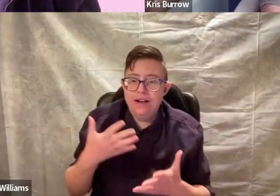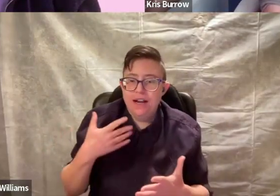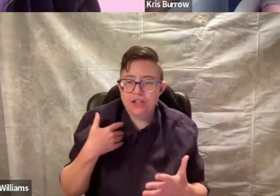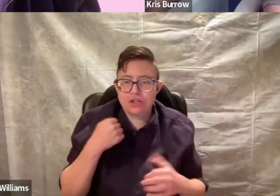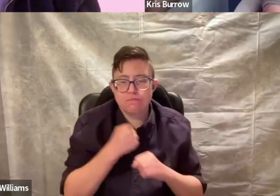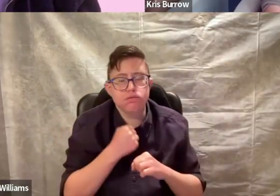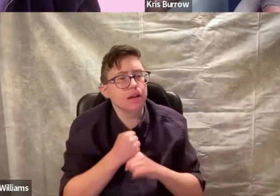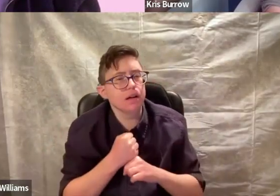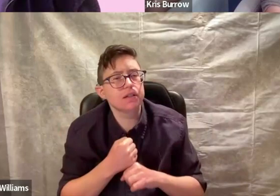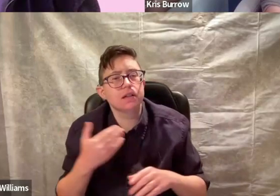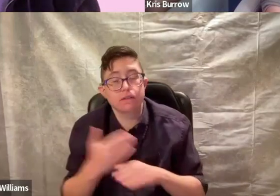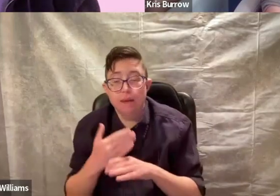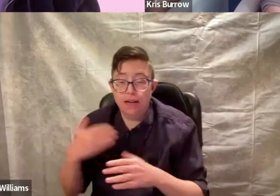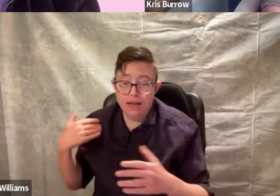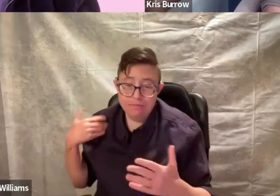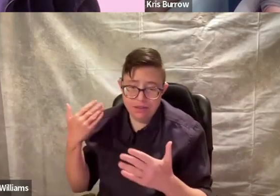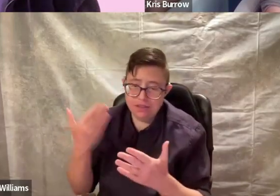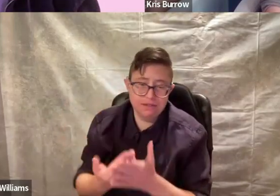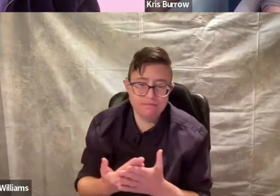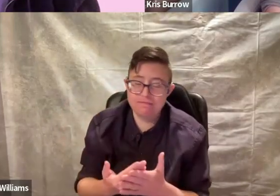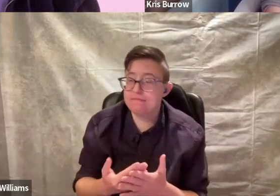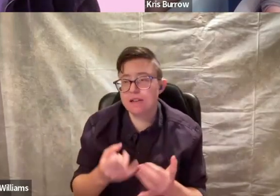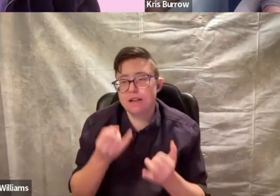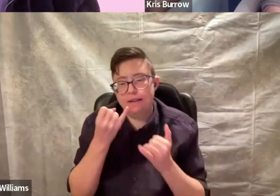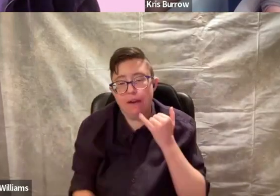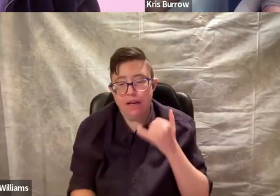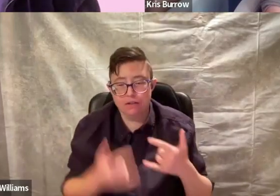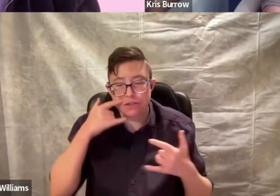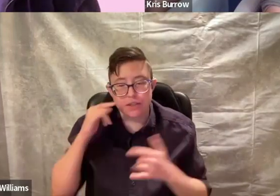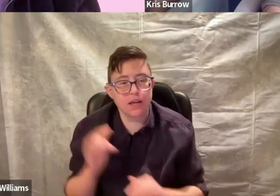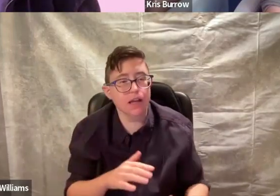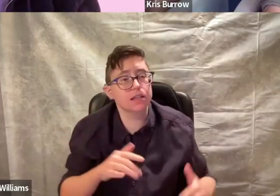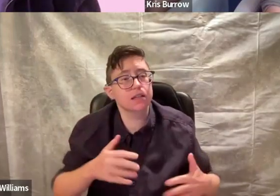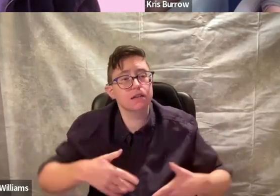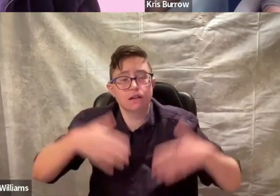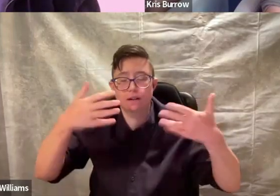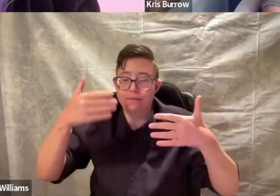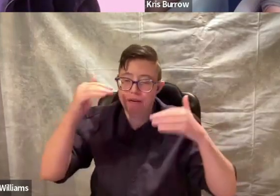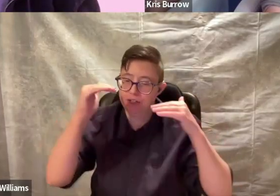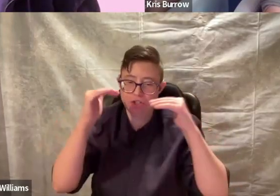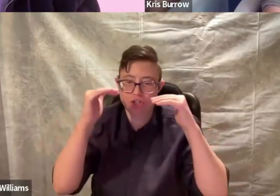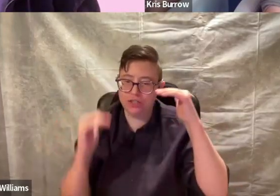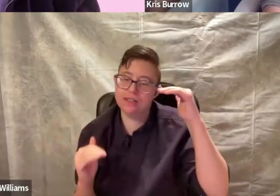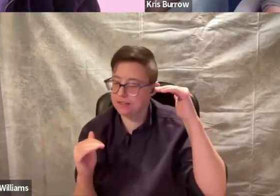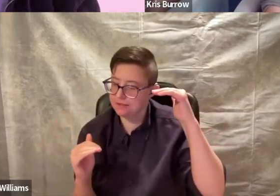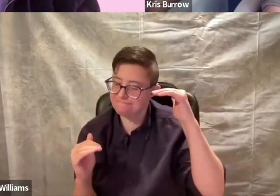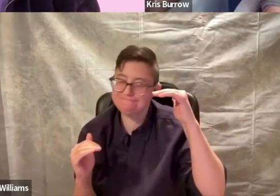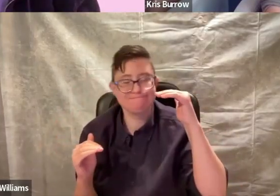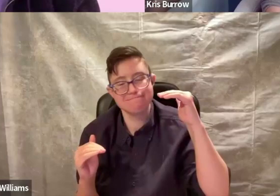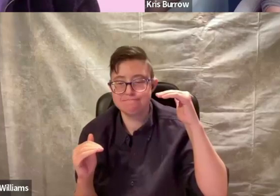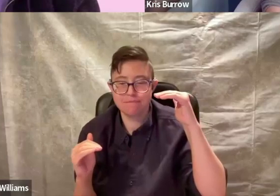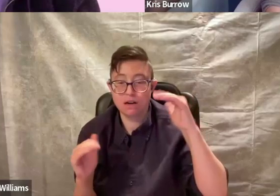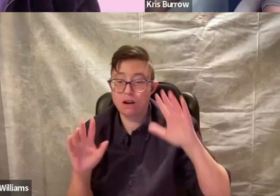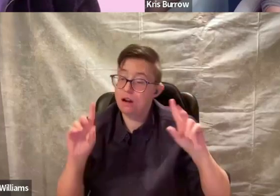The financial product of my neighbours fails the test with the balance sheet.